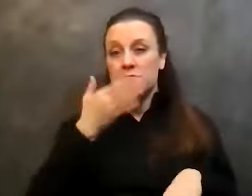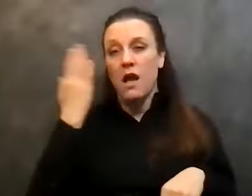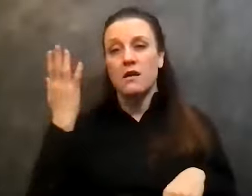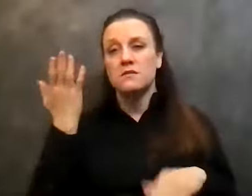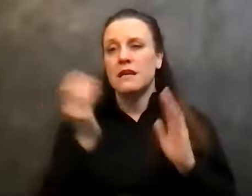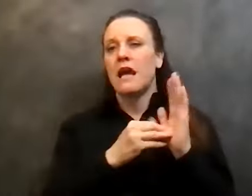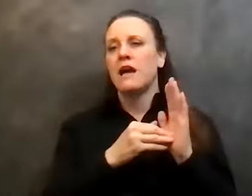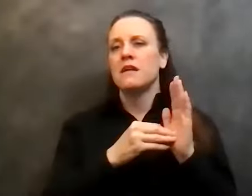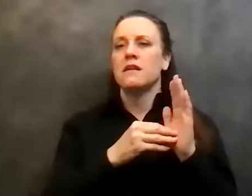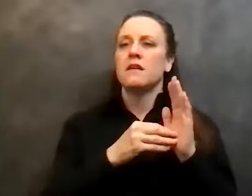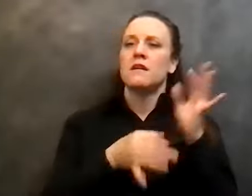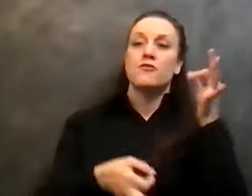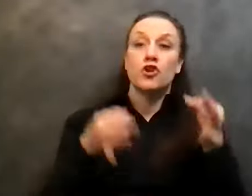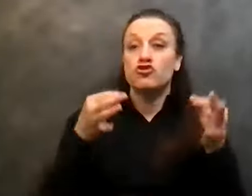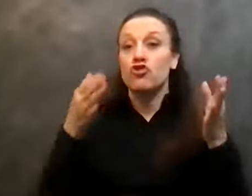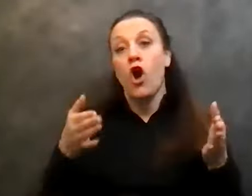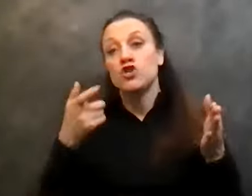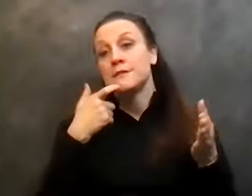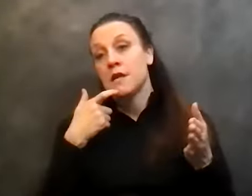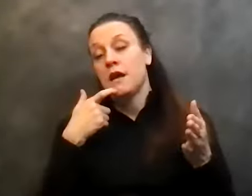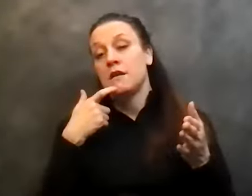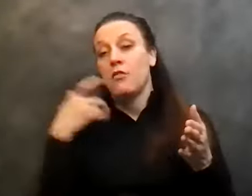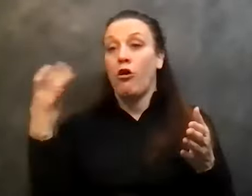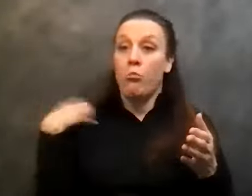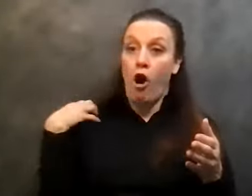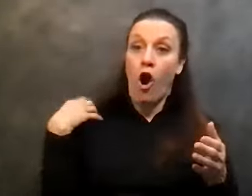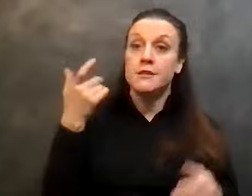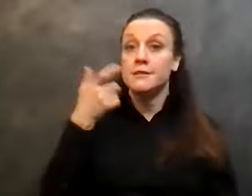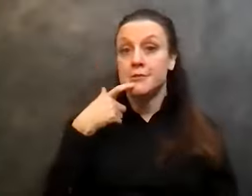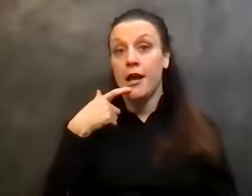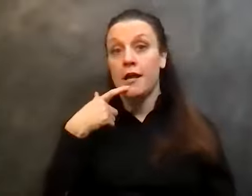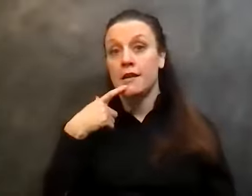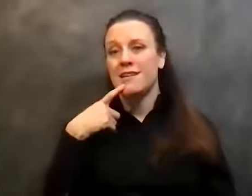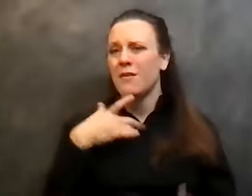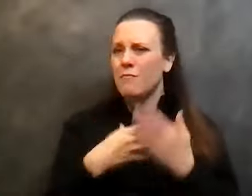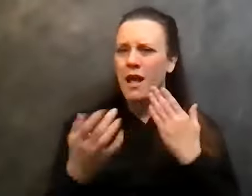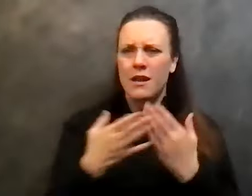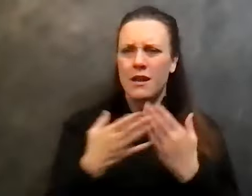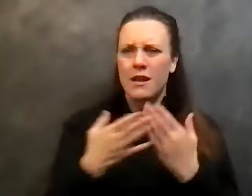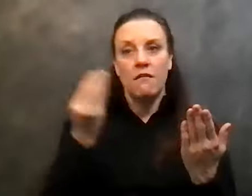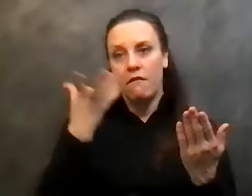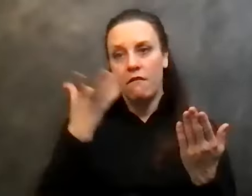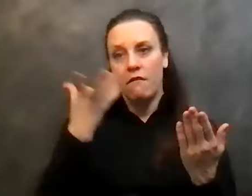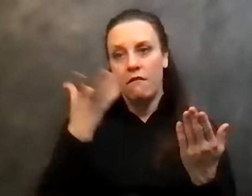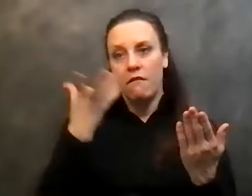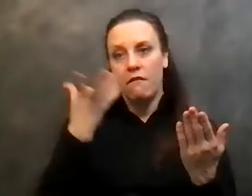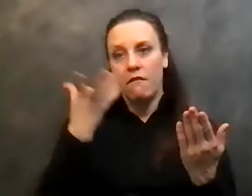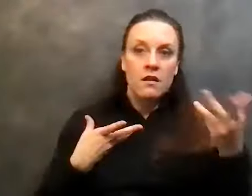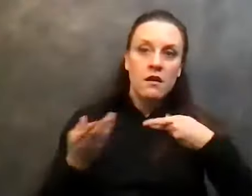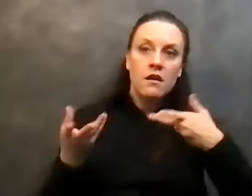judge said, you know, the boss said, and no matter how many times I would say, okay, okay. You know,